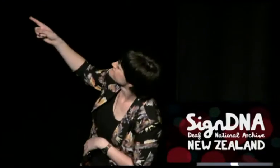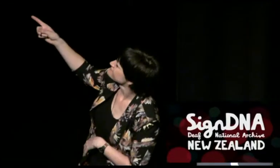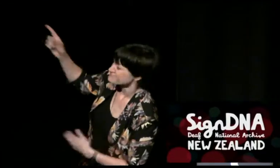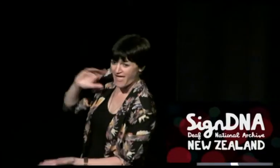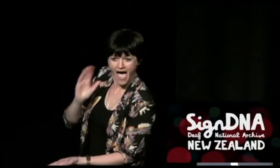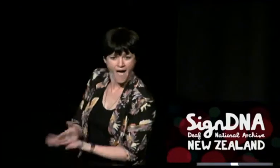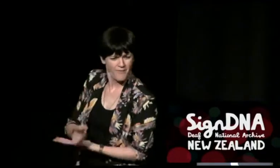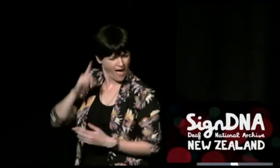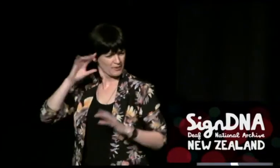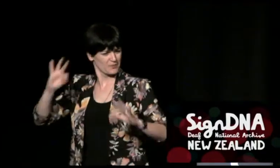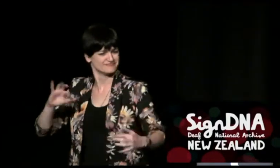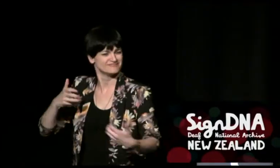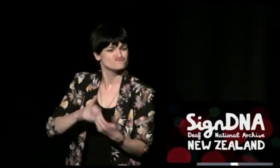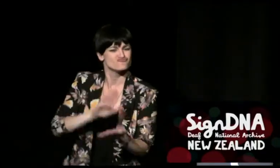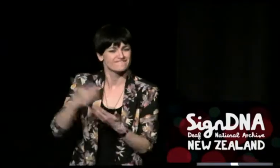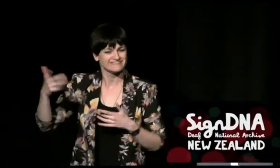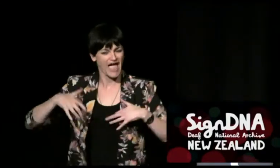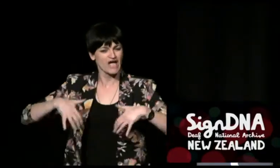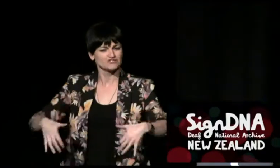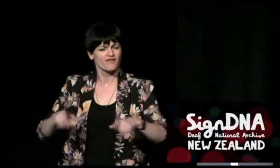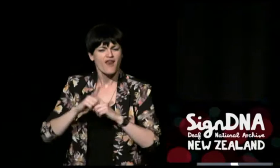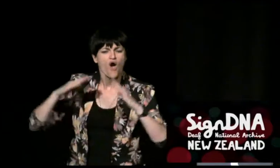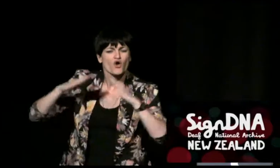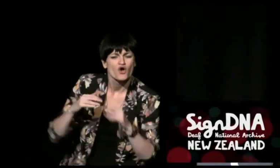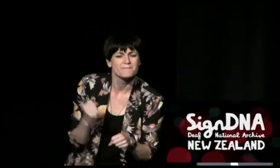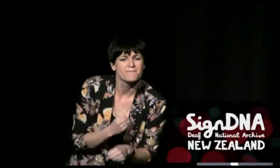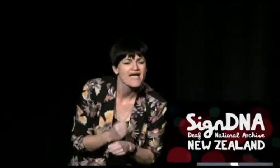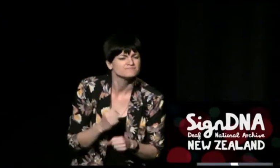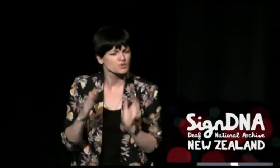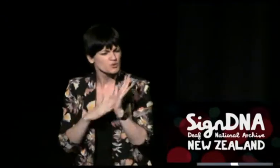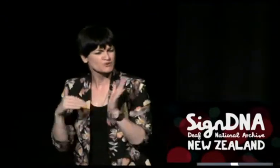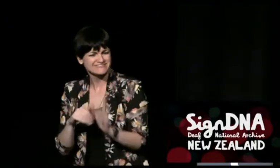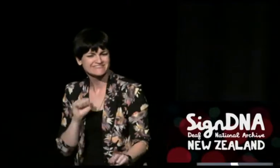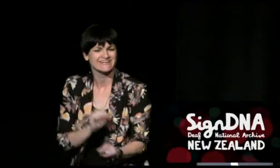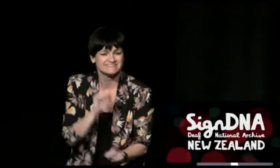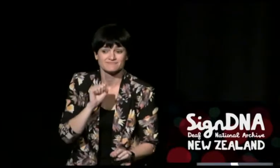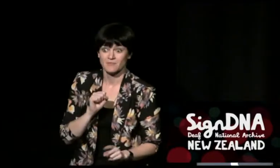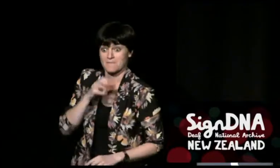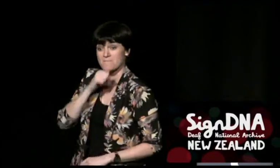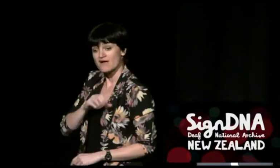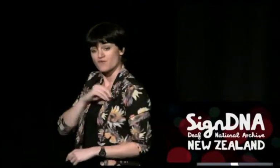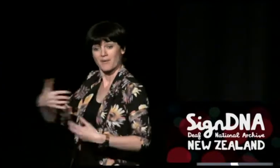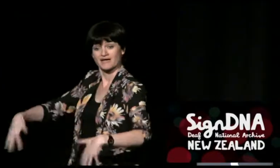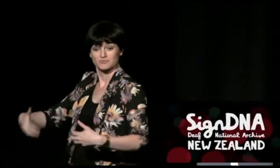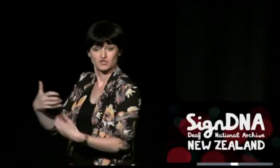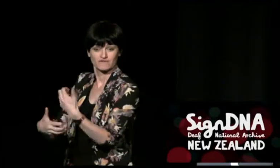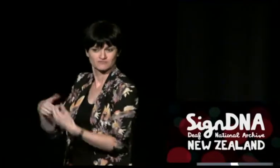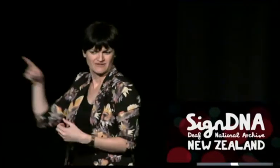paintings of Colin McCann which obviously is a New Zealand painter and we thought that was great for our archive because it is a New Zealand archive it is kind of